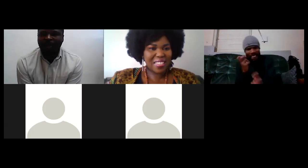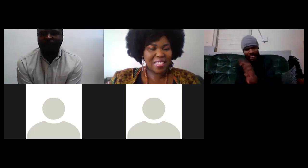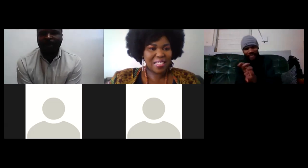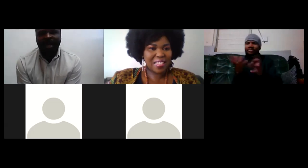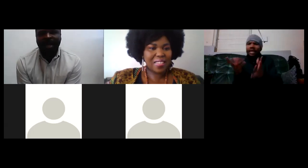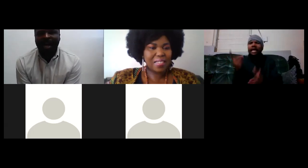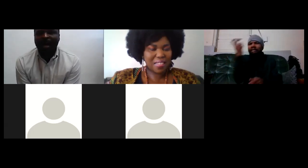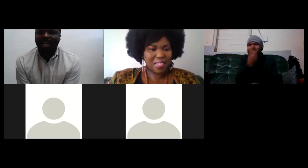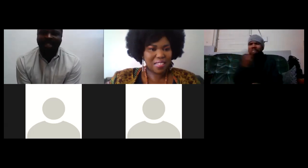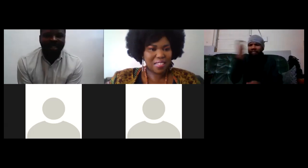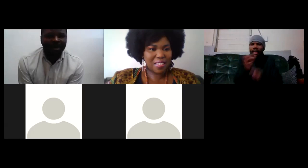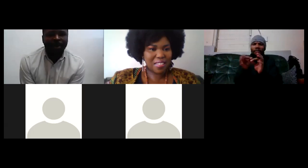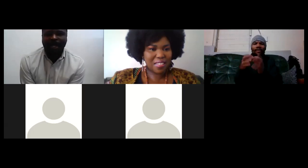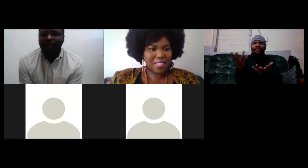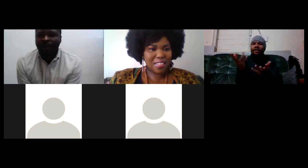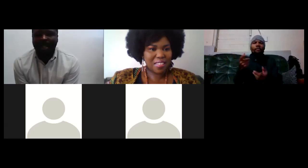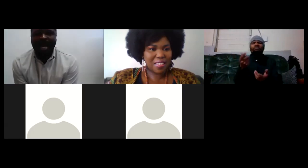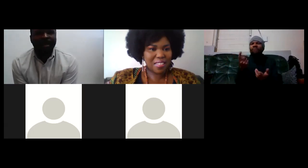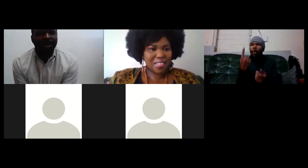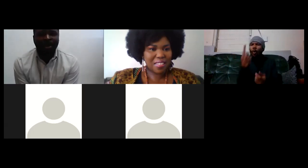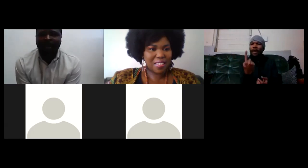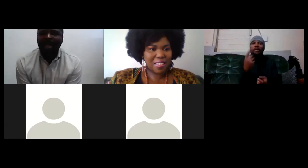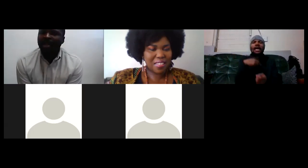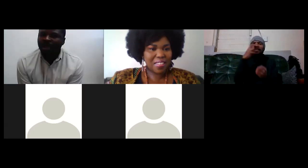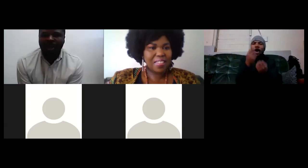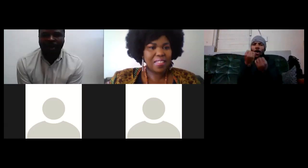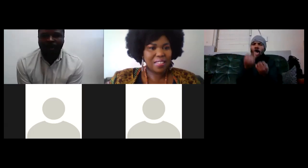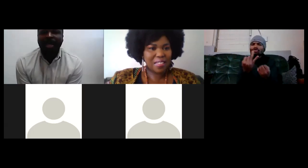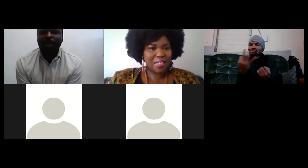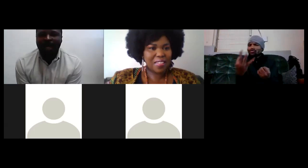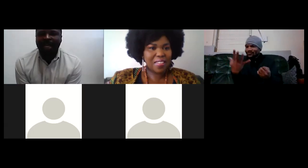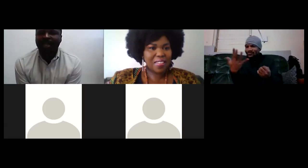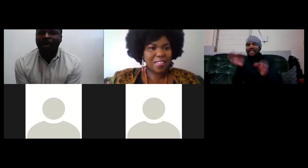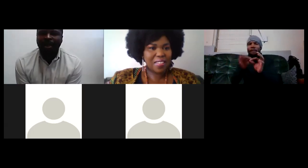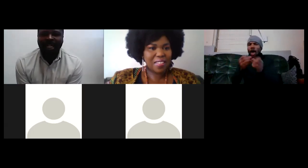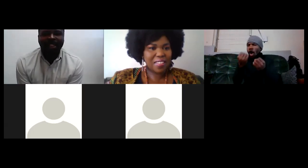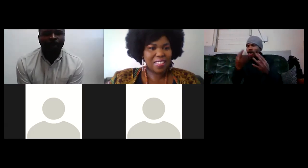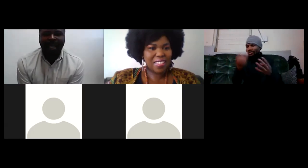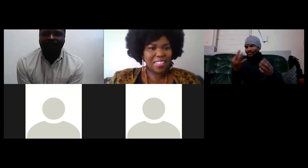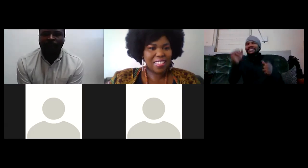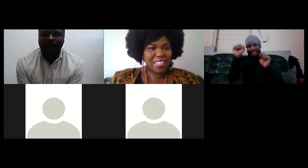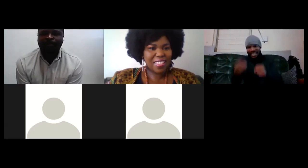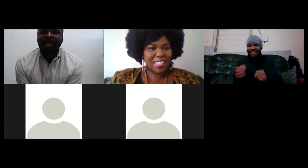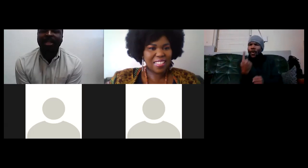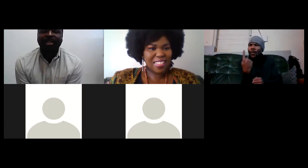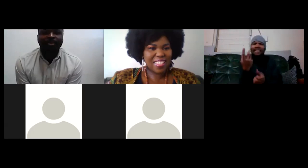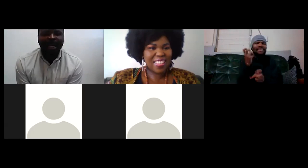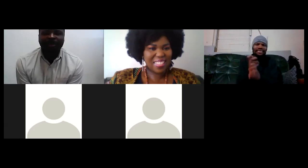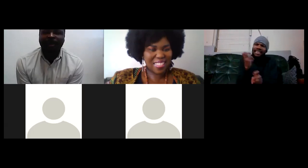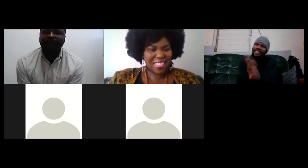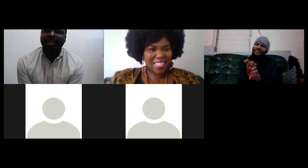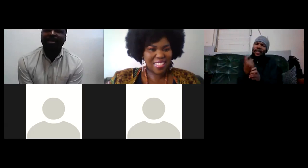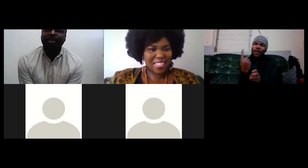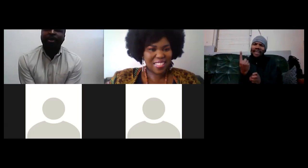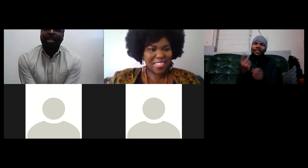deaf people um they are disabled we can't talk to them you know you know no we can communicate with everyone despite